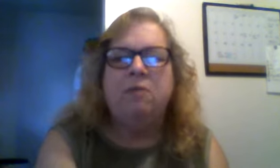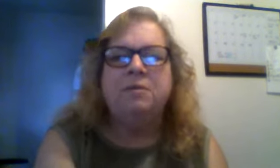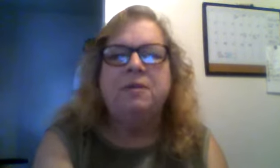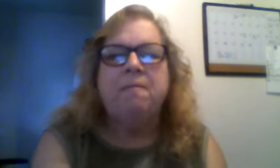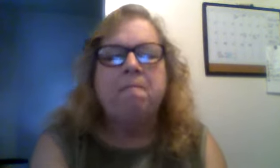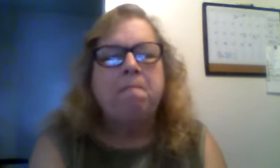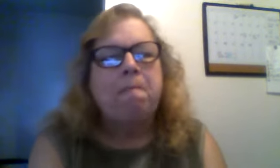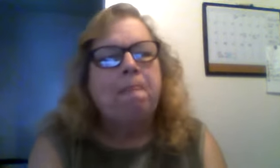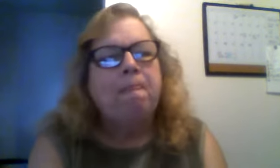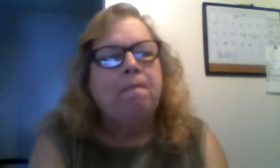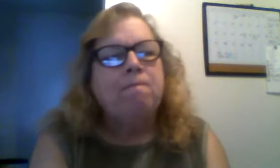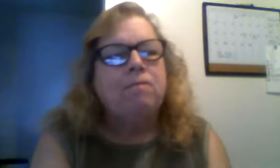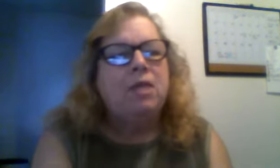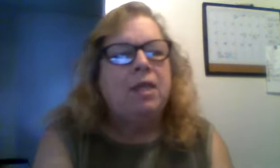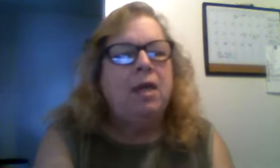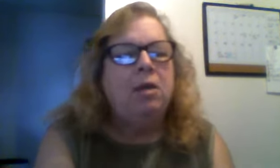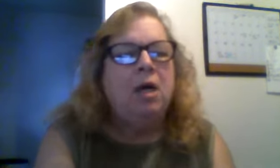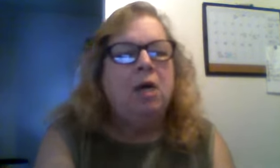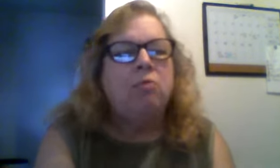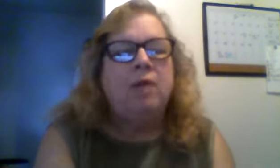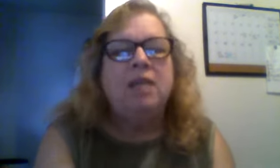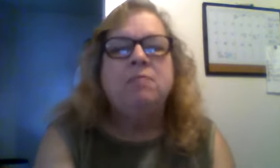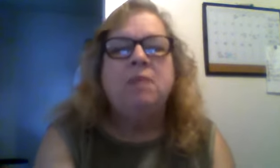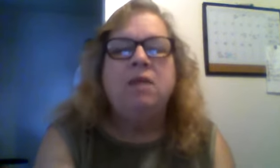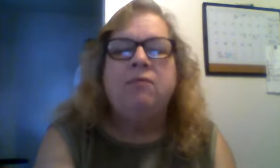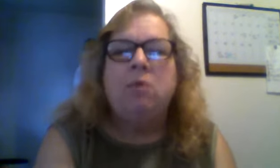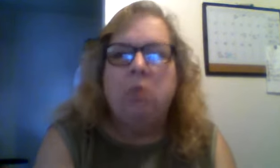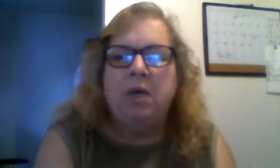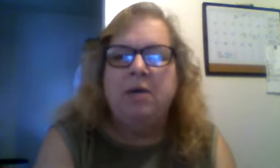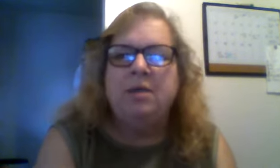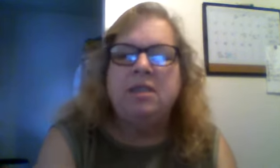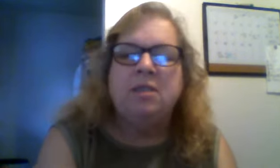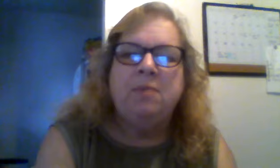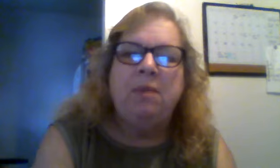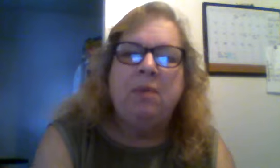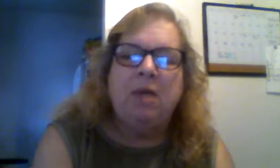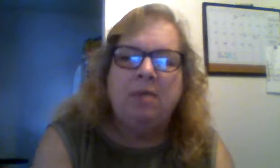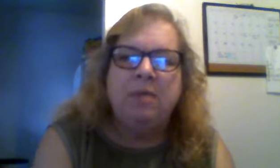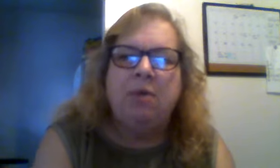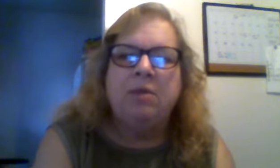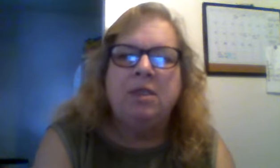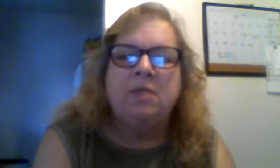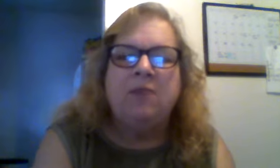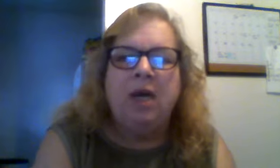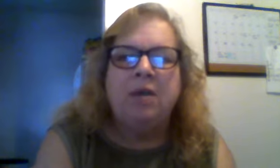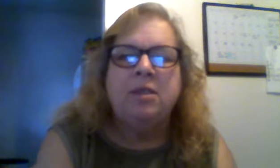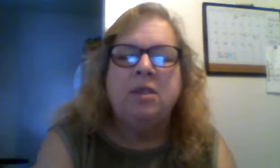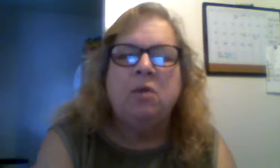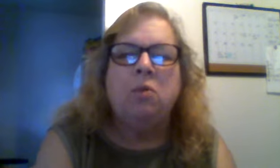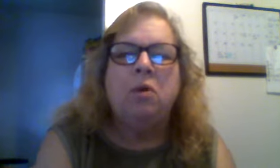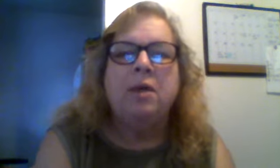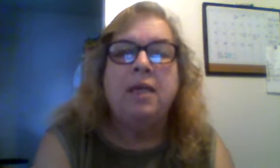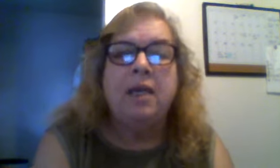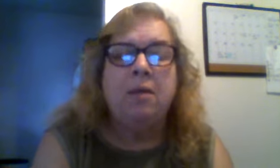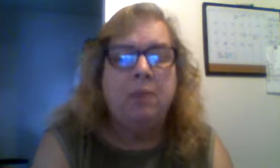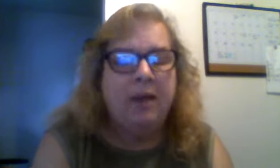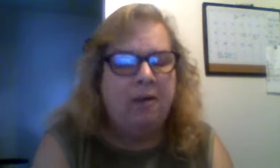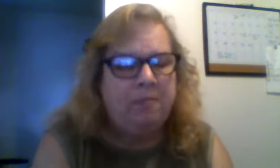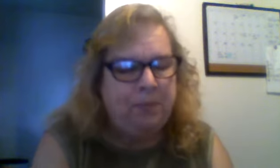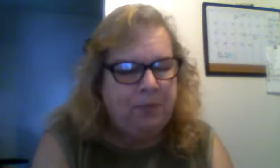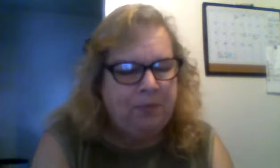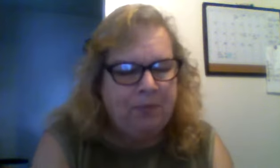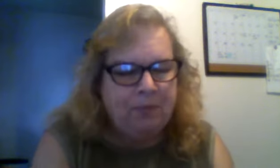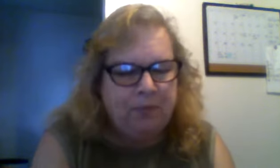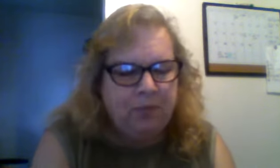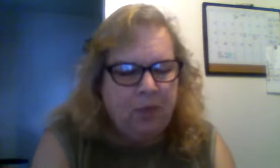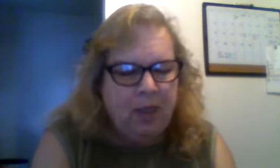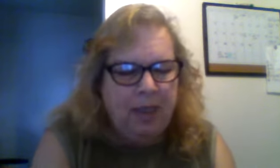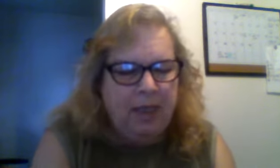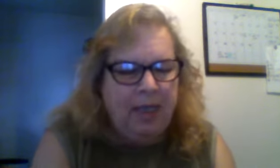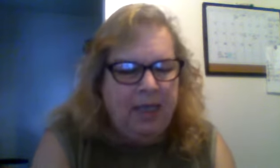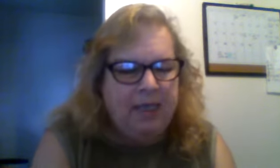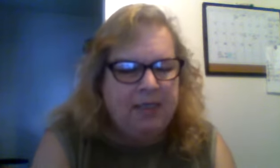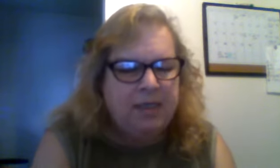they uh raise money for awareness as people comes over and does volunteer work and help out and it's